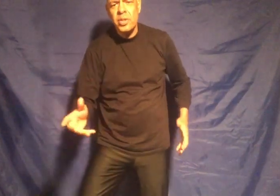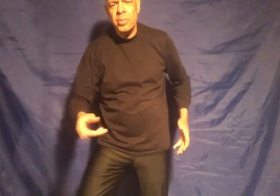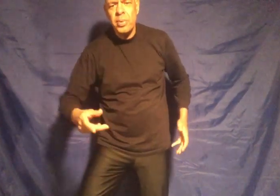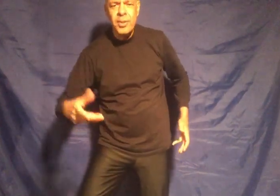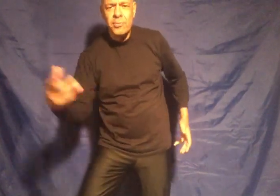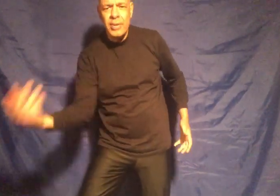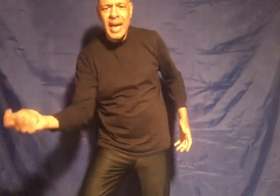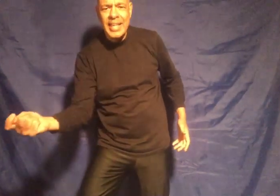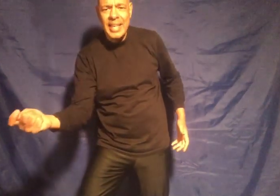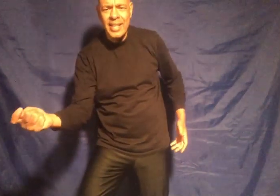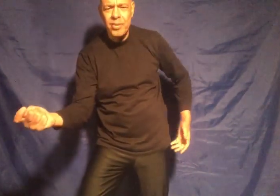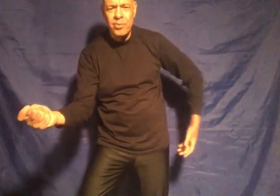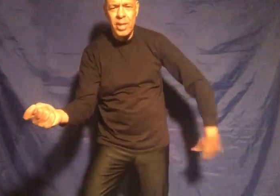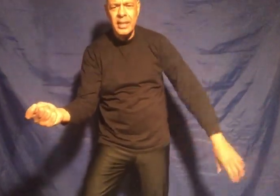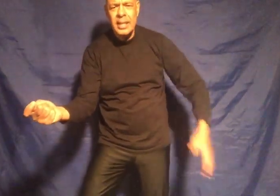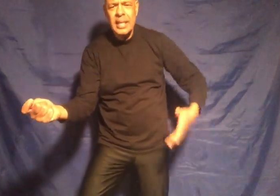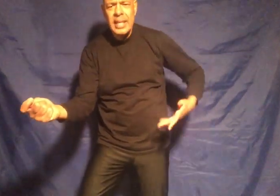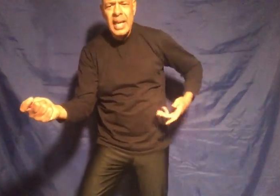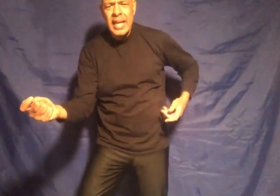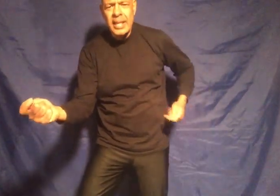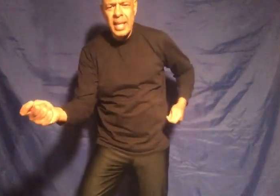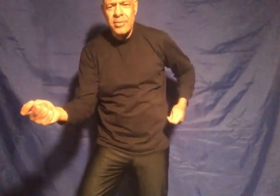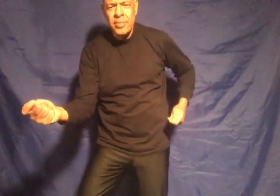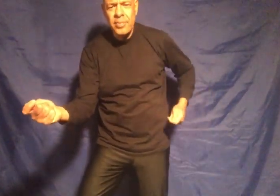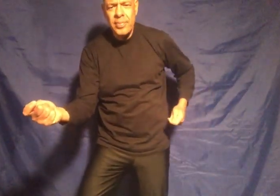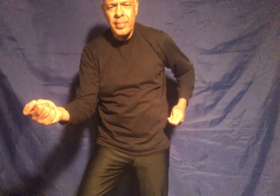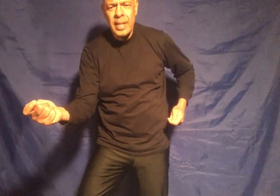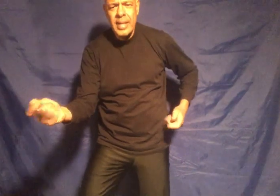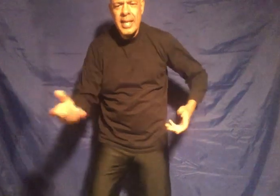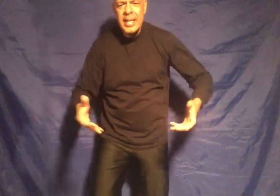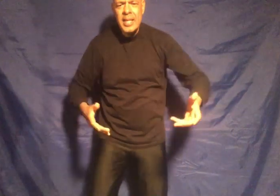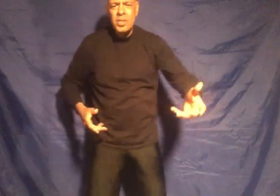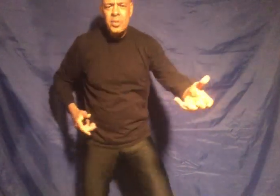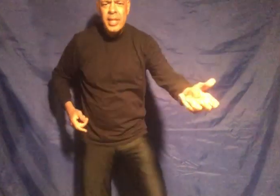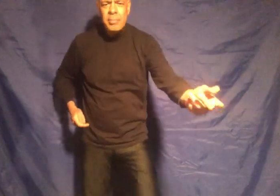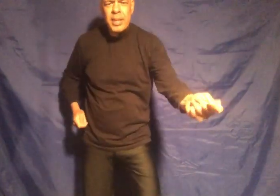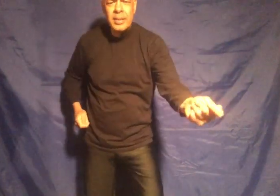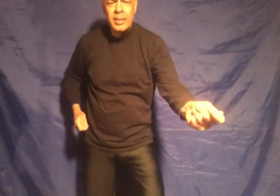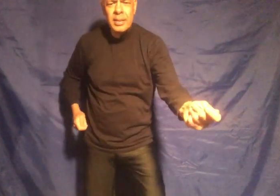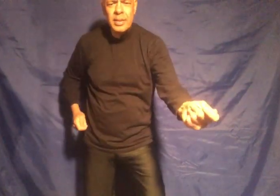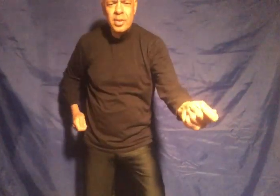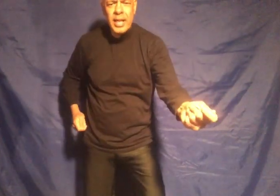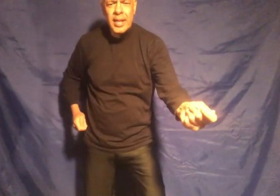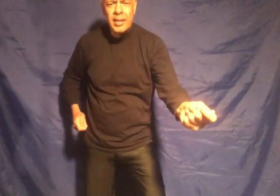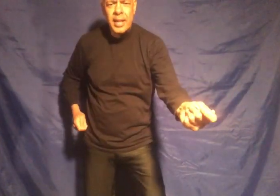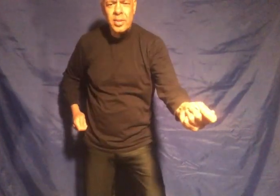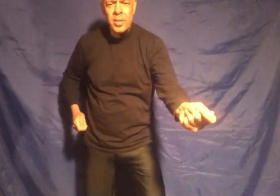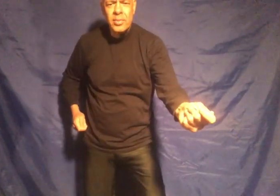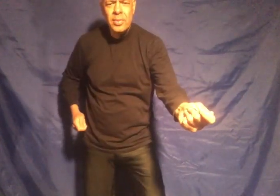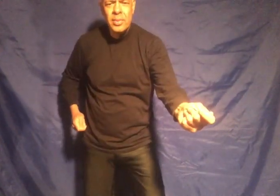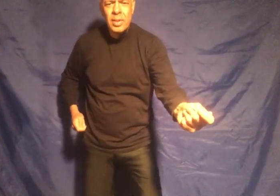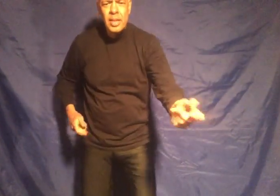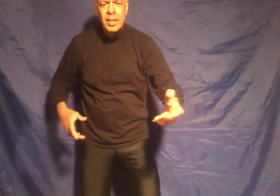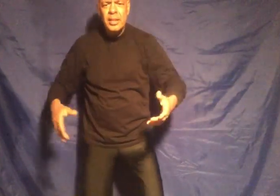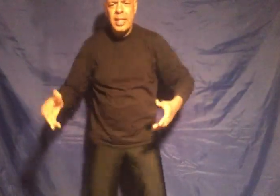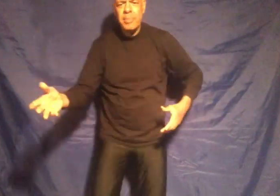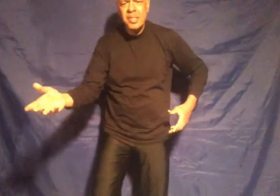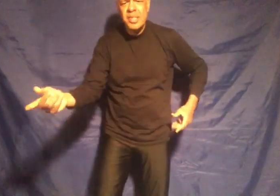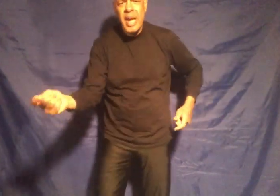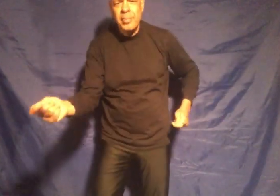you put the right hand in the front and the left the idea is to keep it together like so keep the same